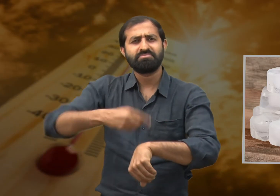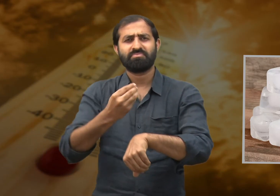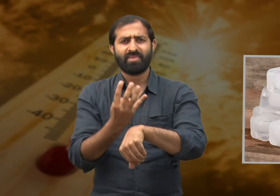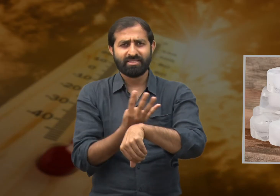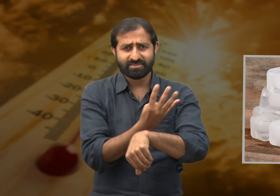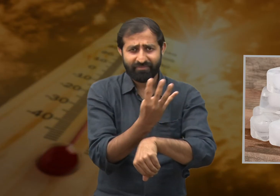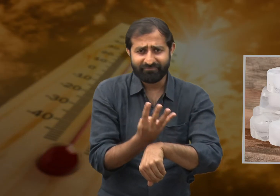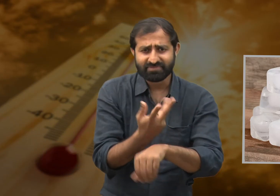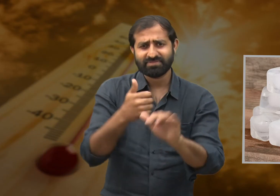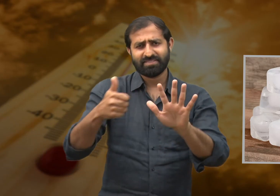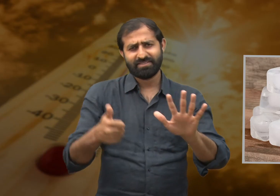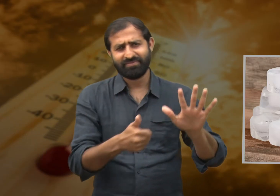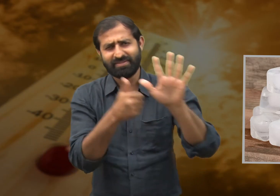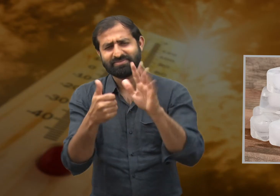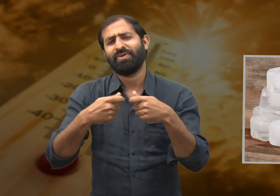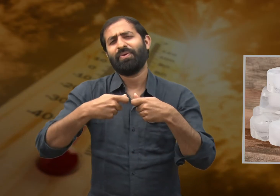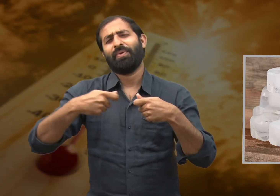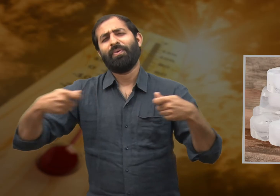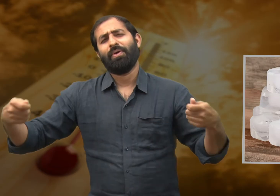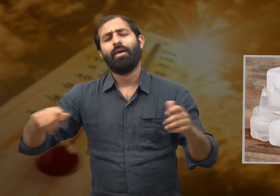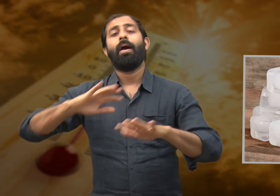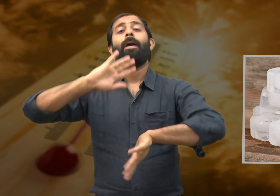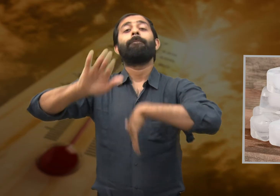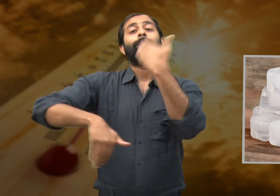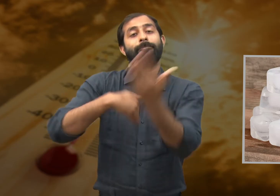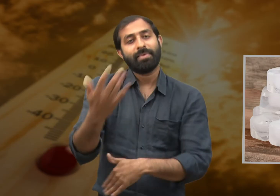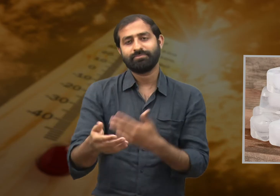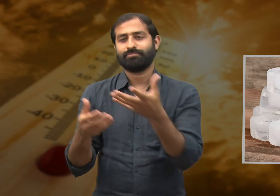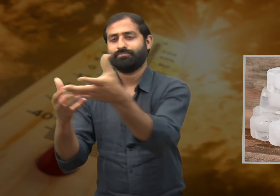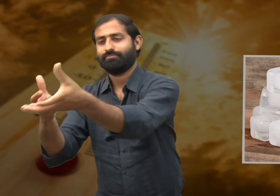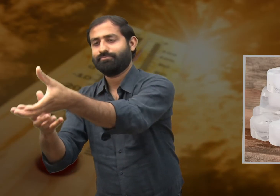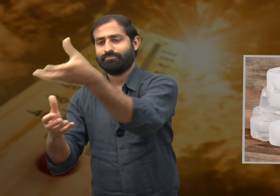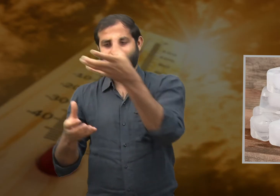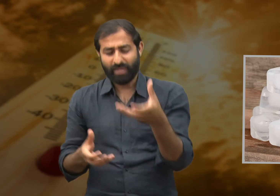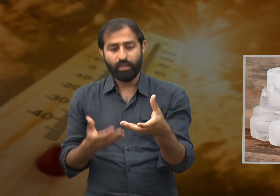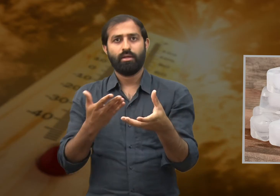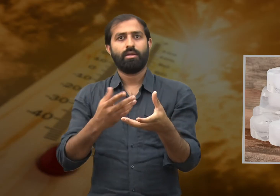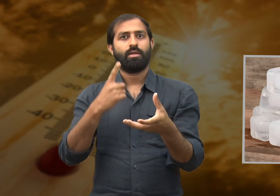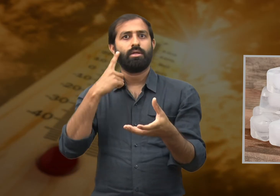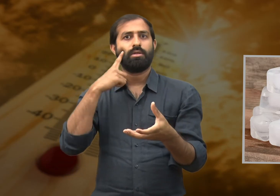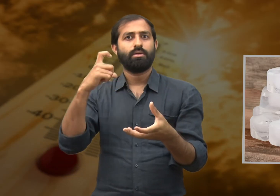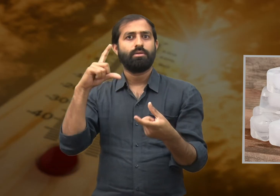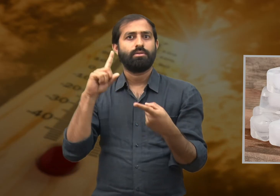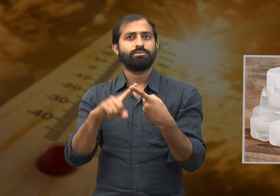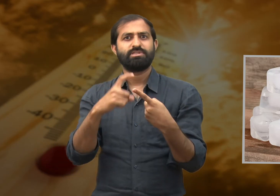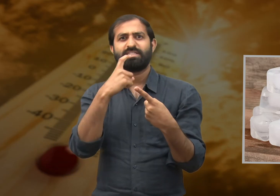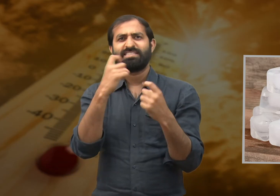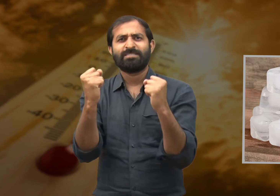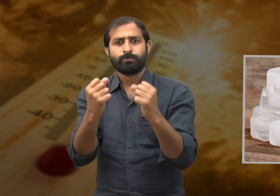after some time when it is cooled. It transforms into its solid form